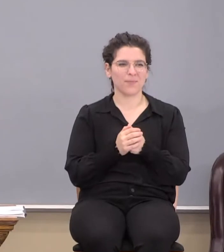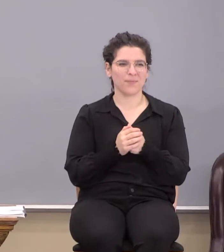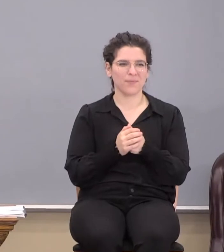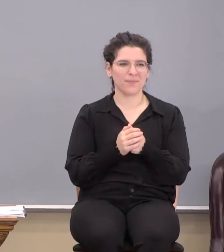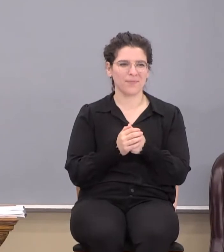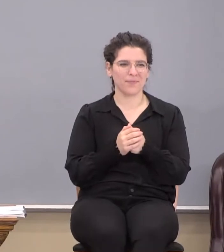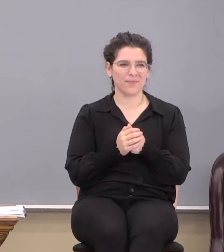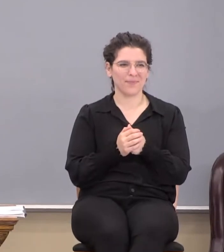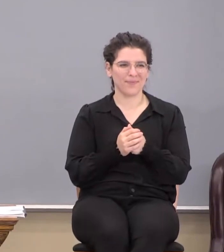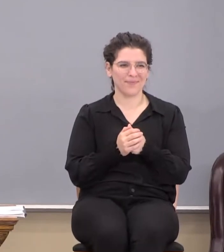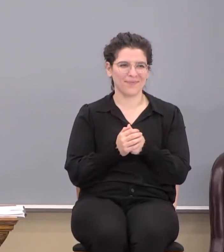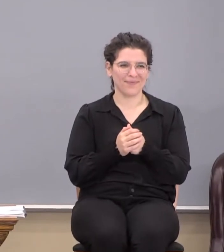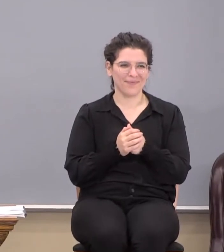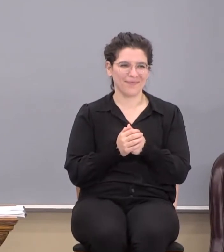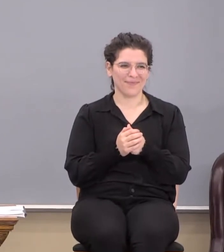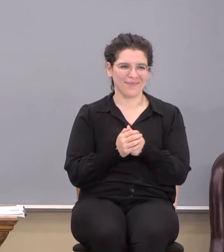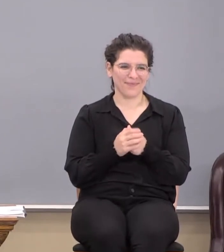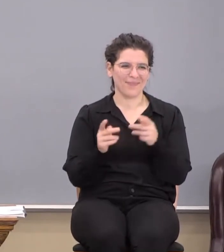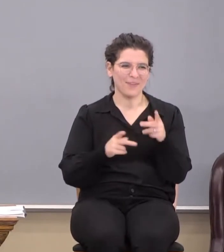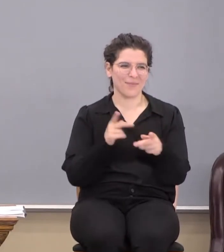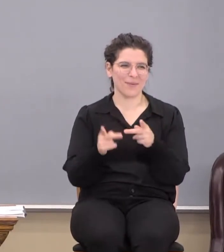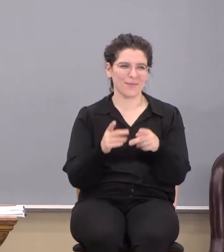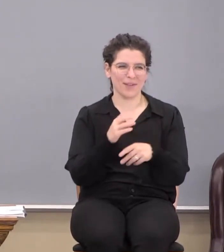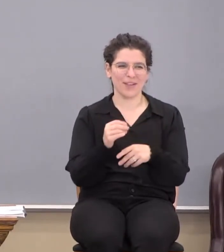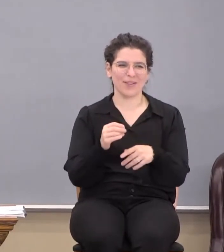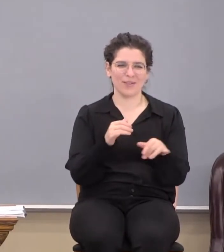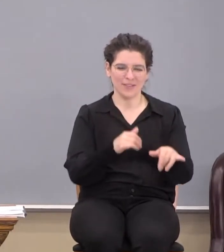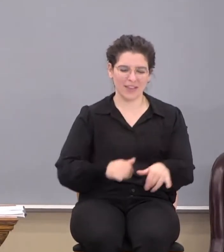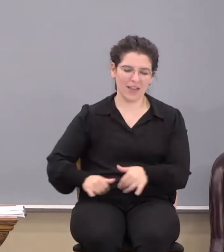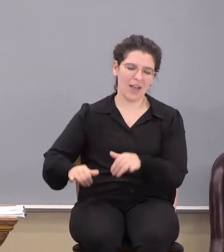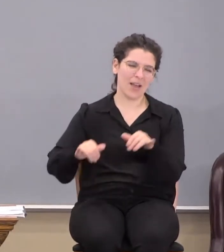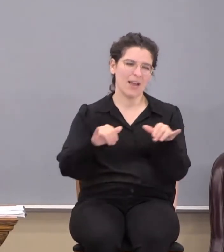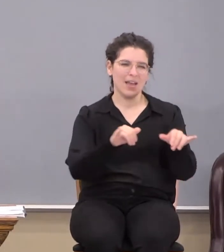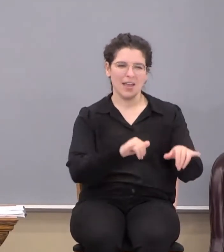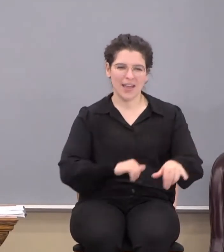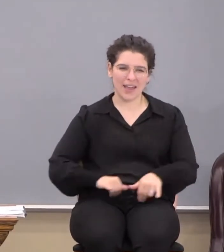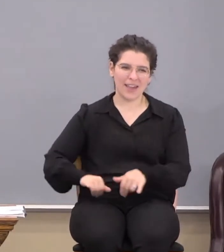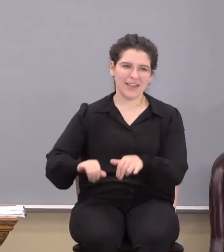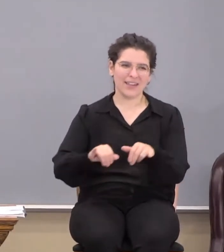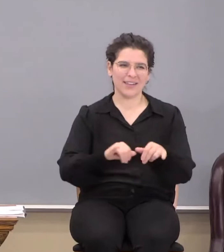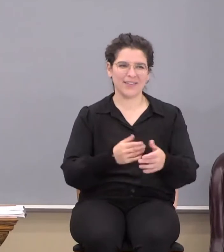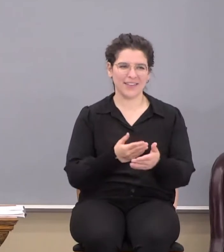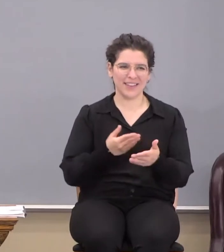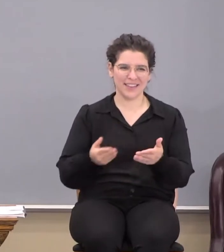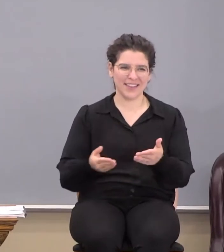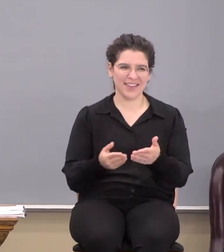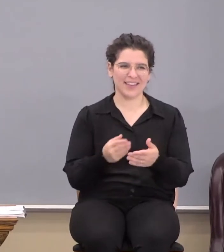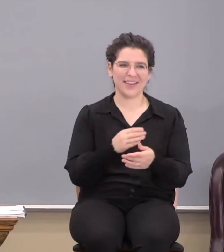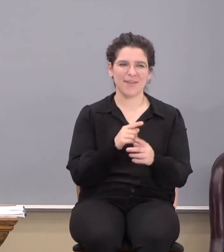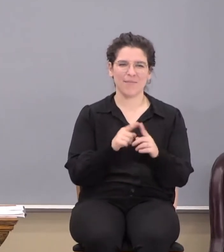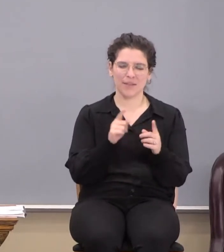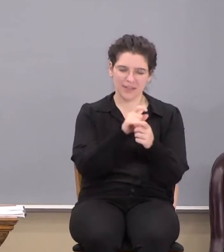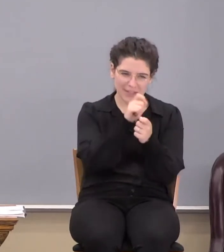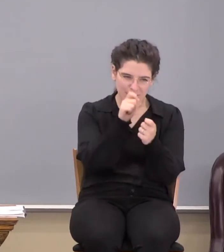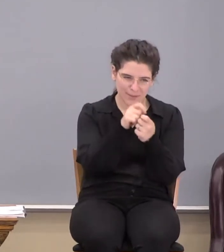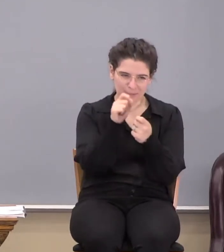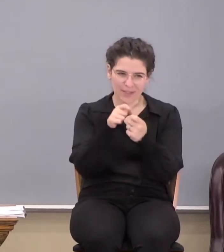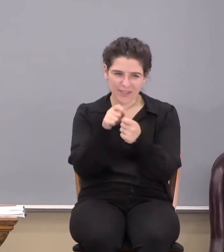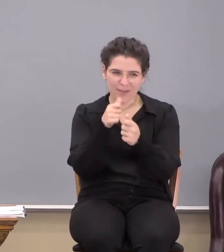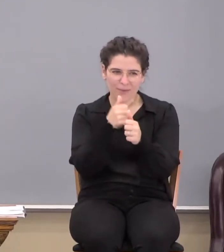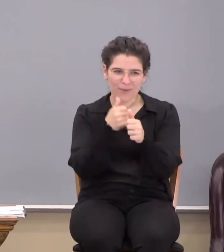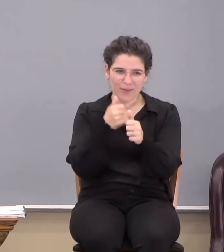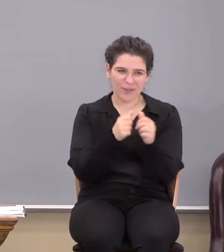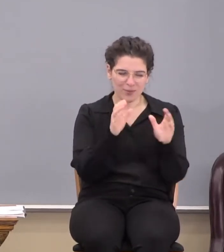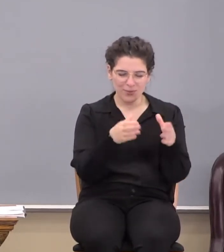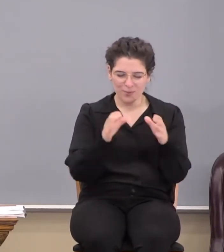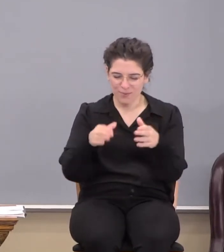They're people. And there's a common thing, though the specifics of what each group